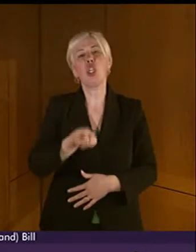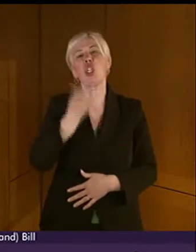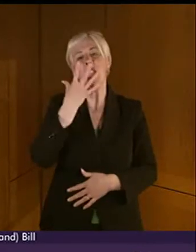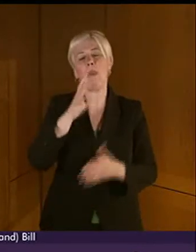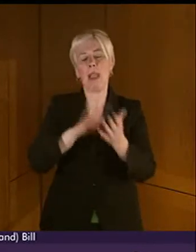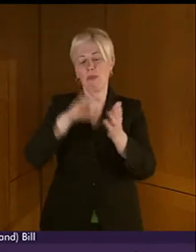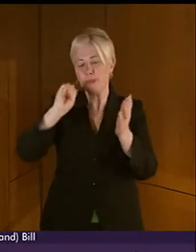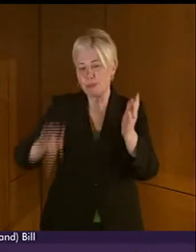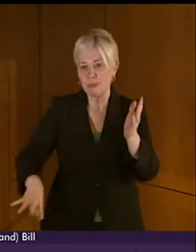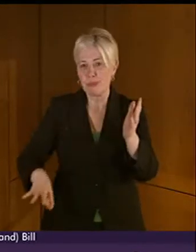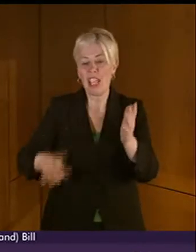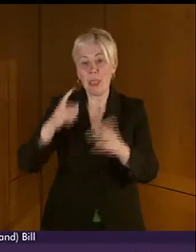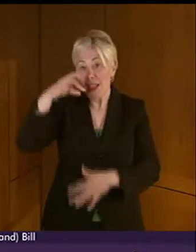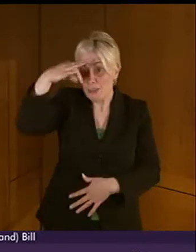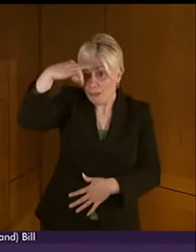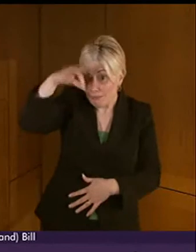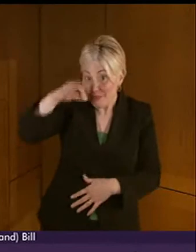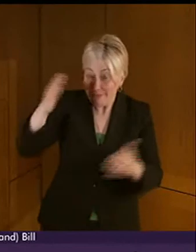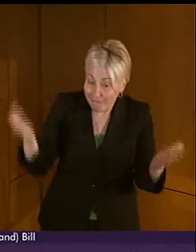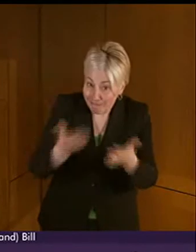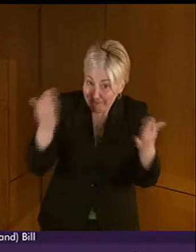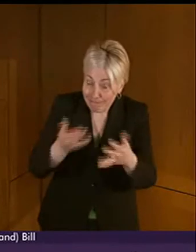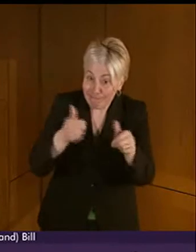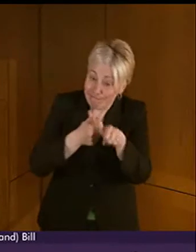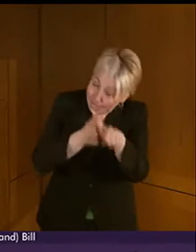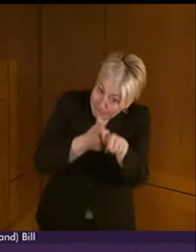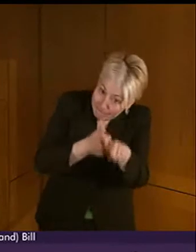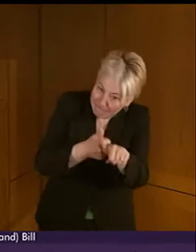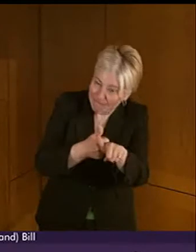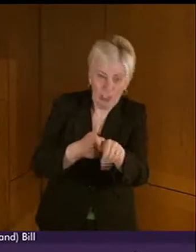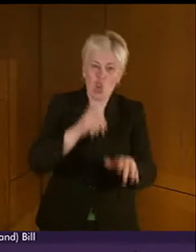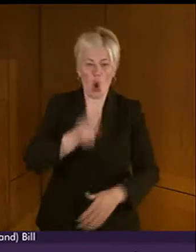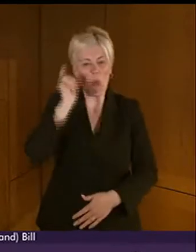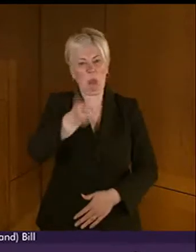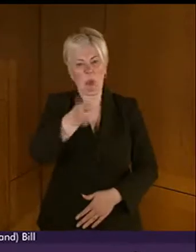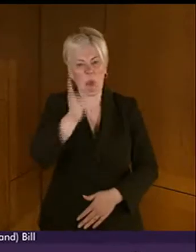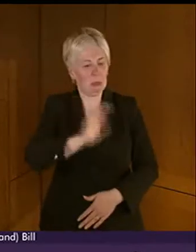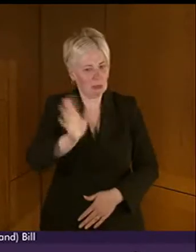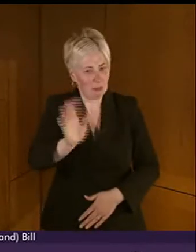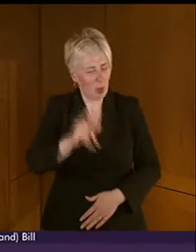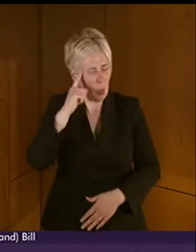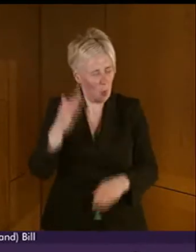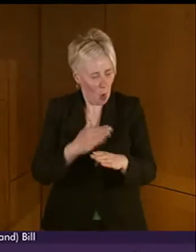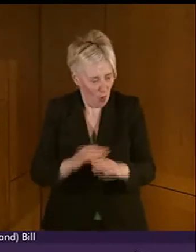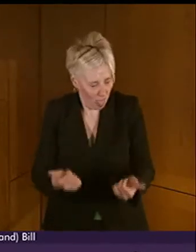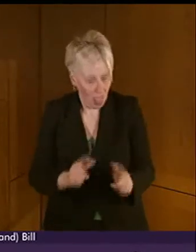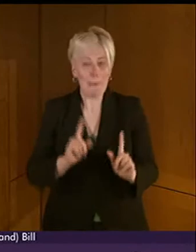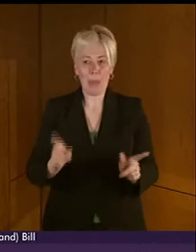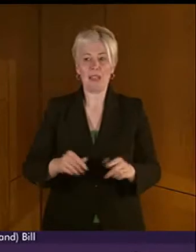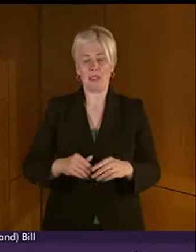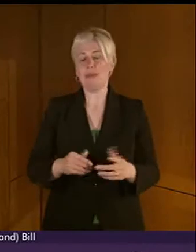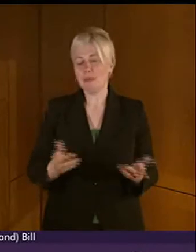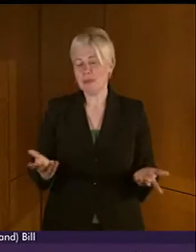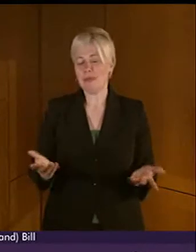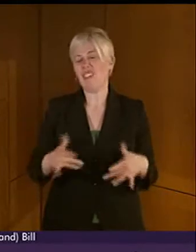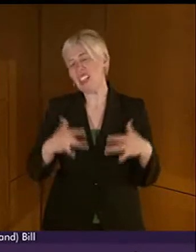carrots always work better as an incentive mechanism rather than sticks. But I